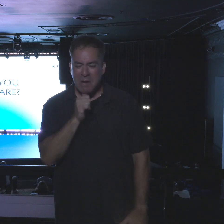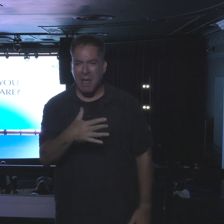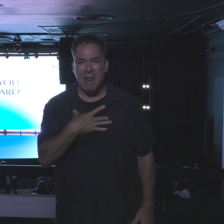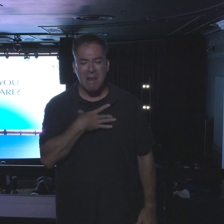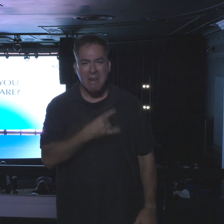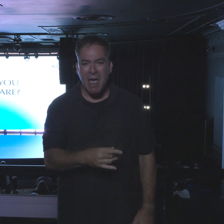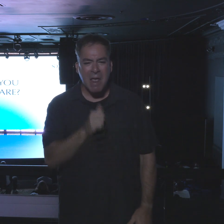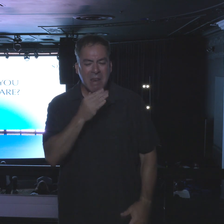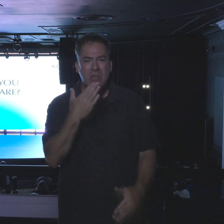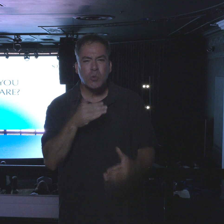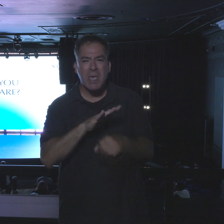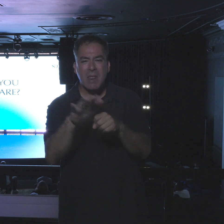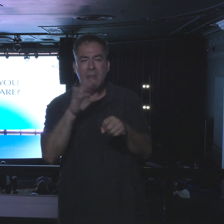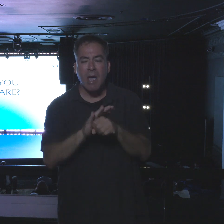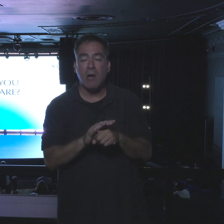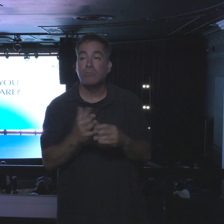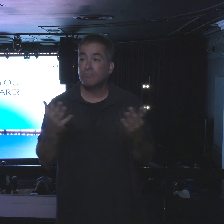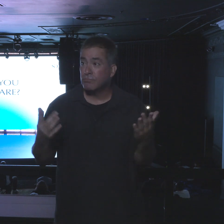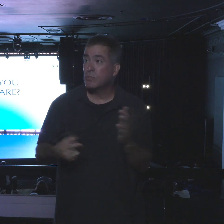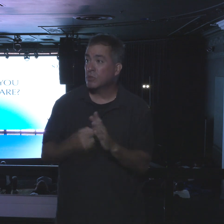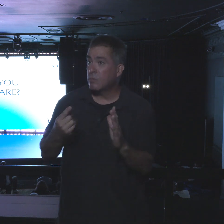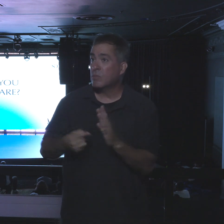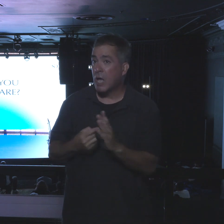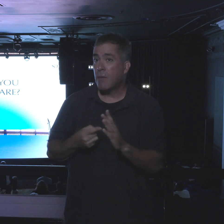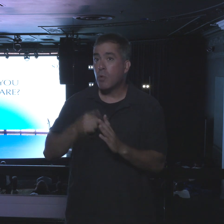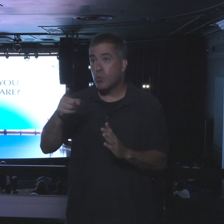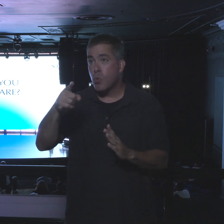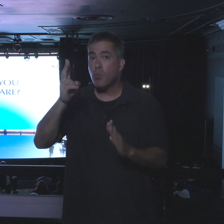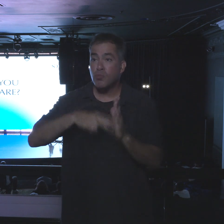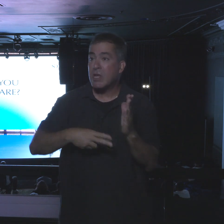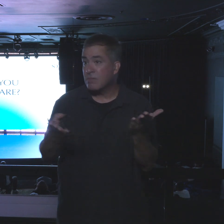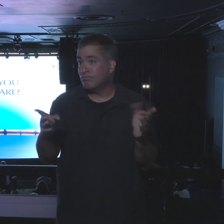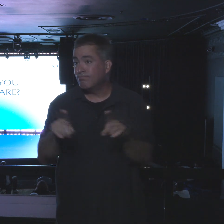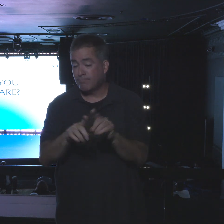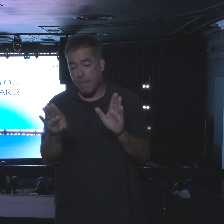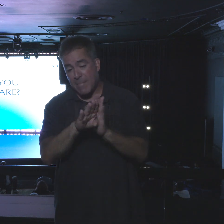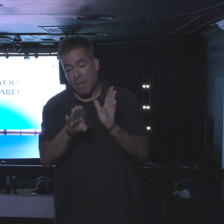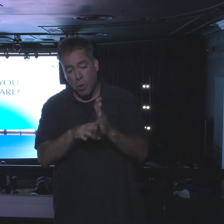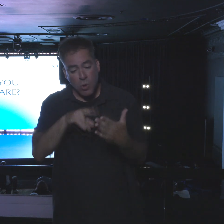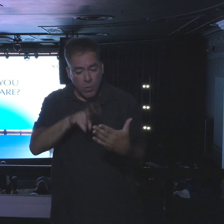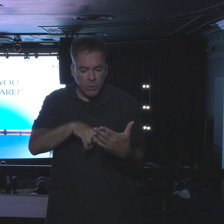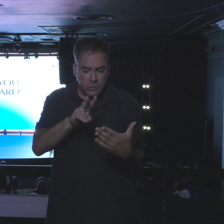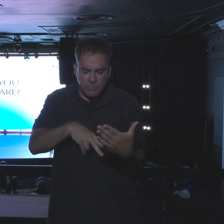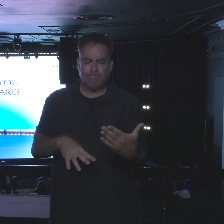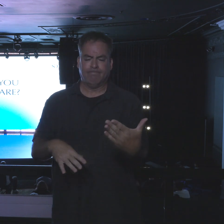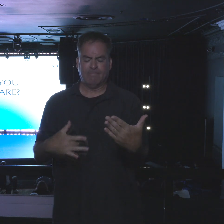It wasn't sweet enough. Sometimes we read the water of God's word, and it's a little bitter.